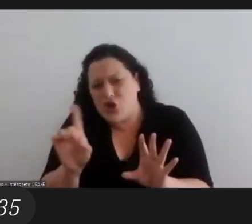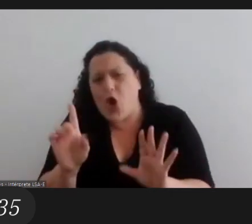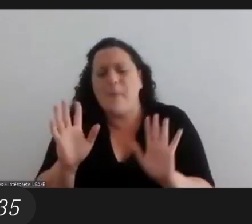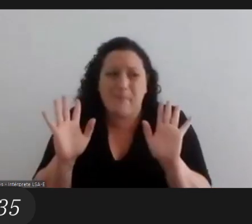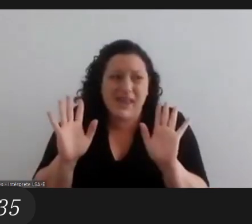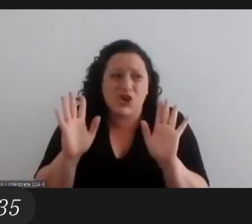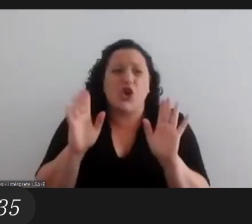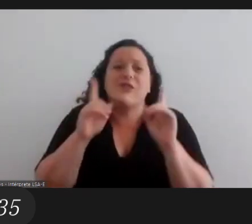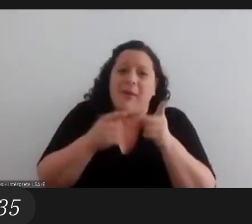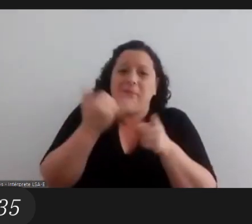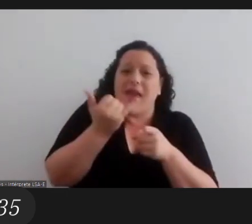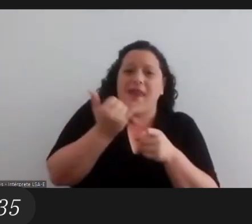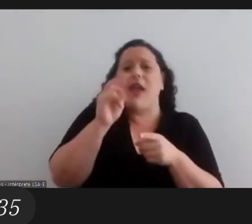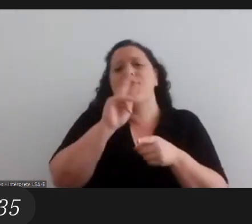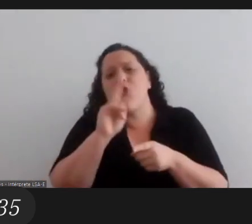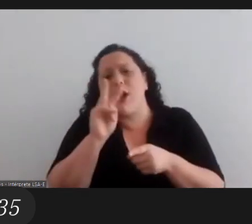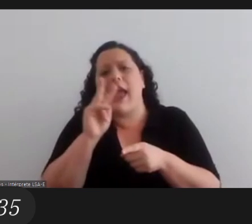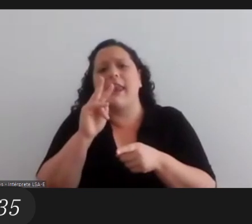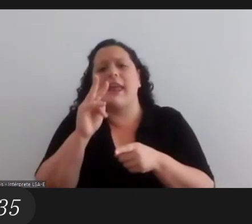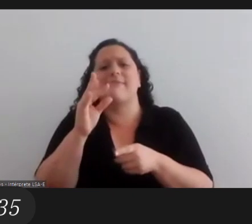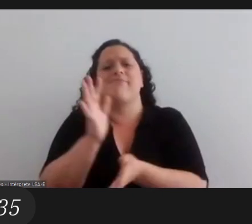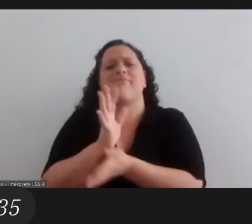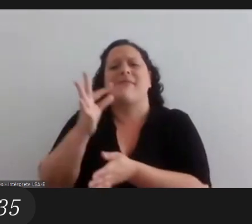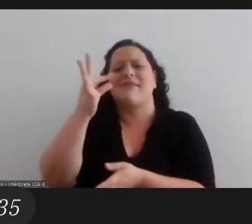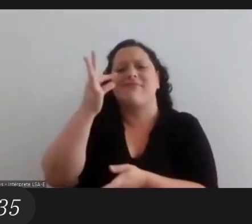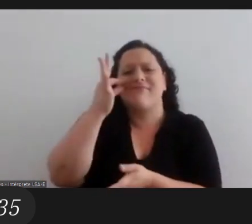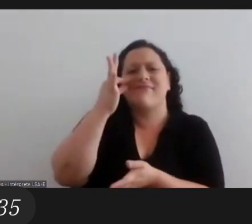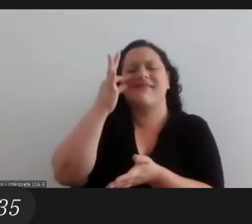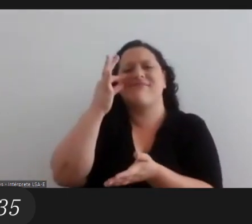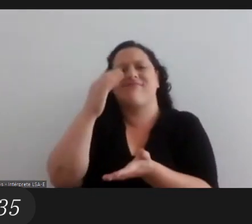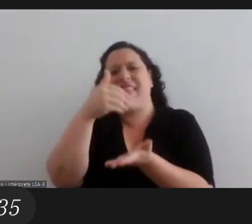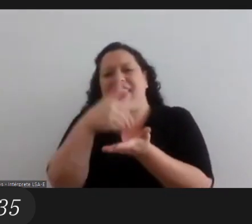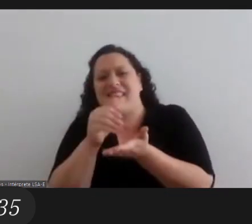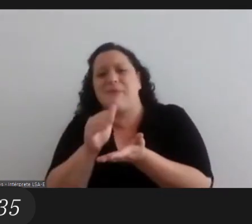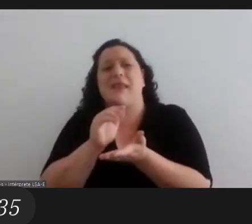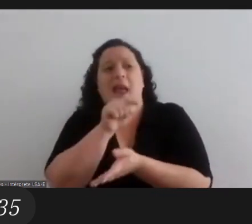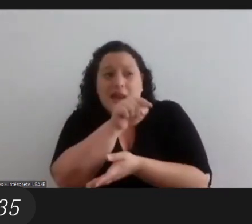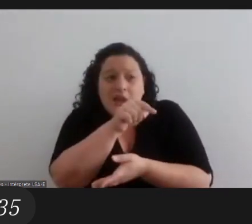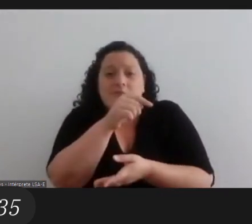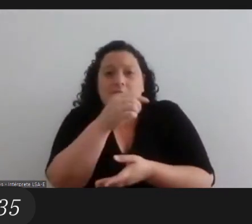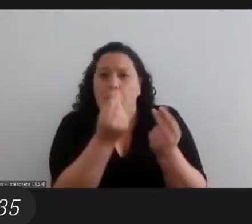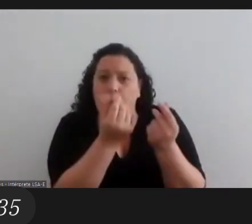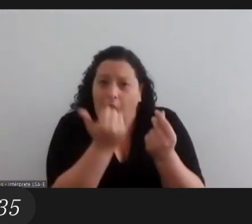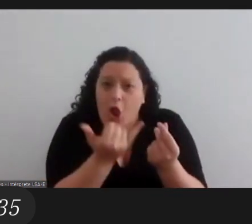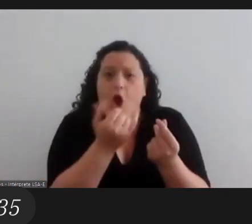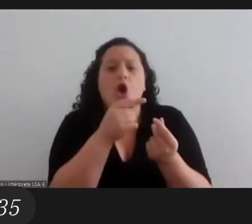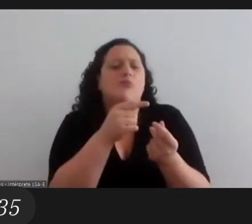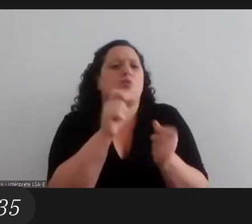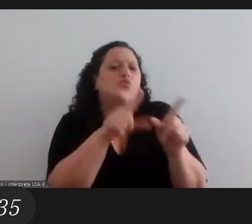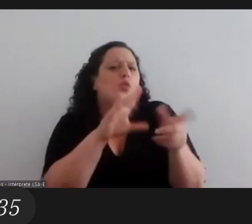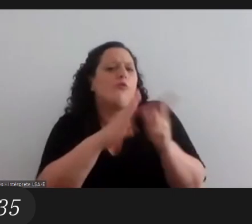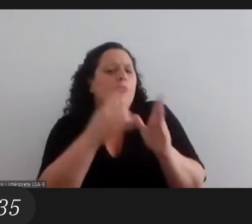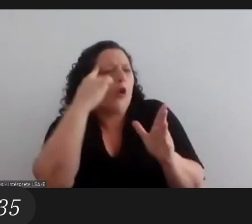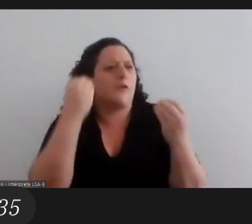that there are thousands of and millions of people of color and millions have their own cosmovision and their own way to live every